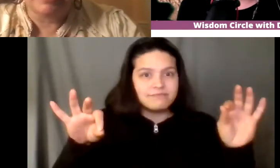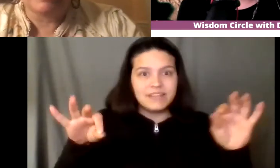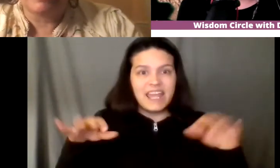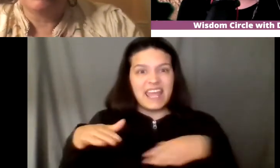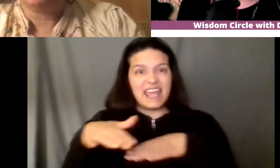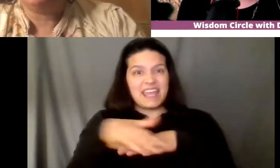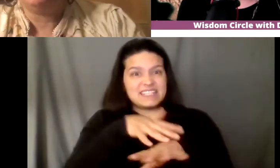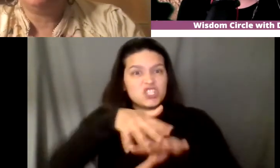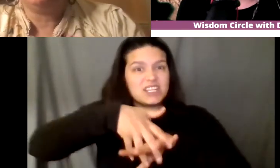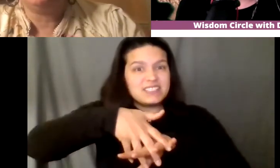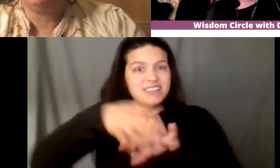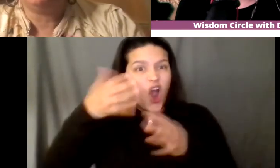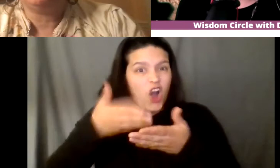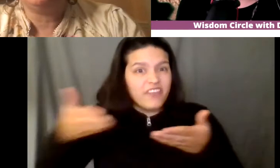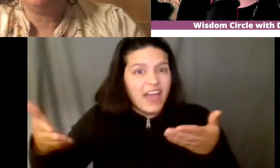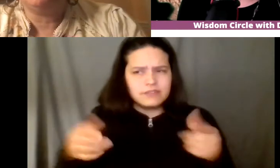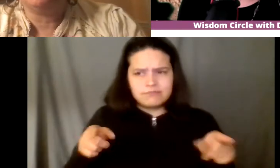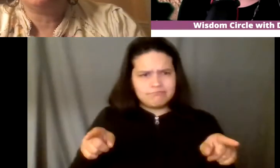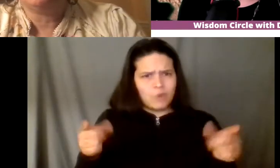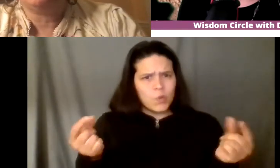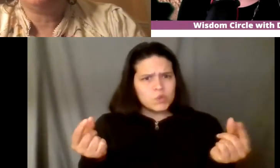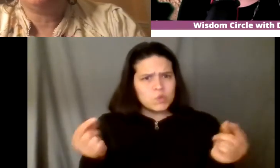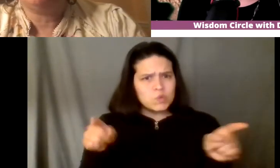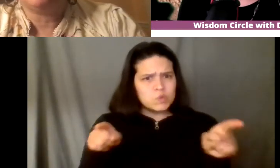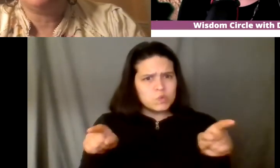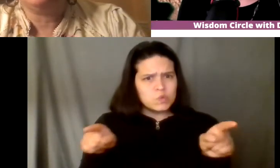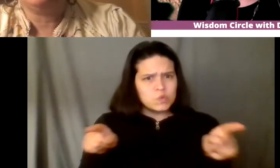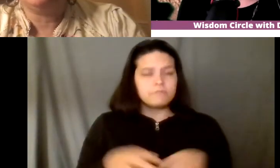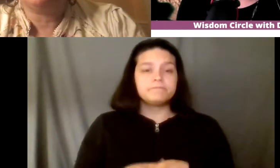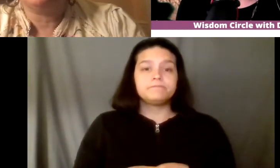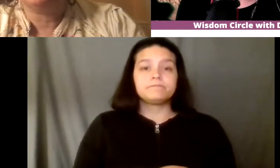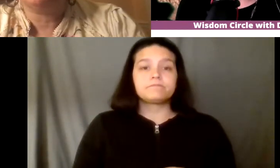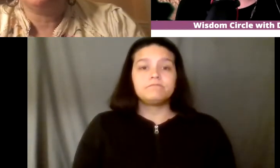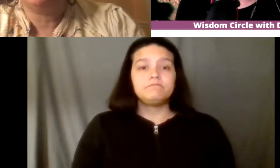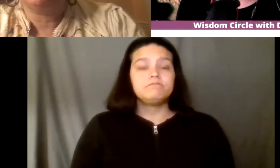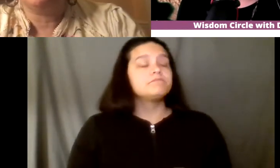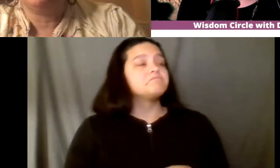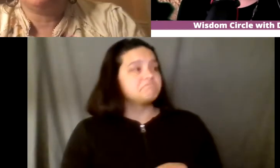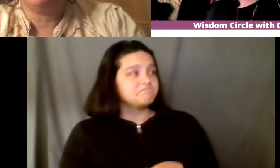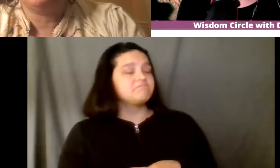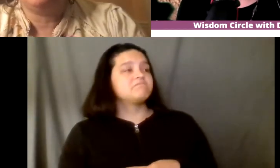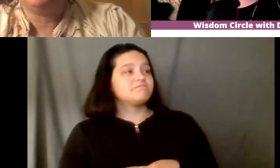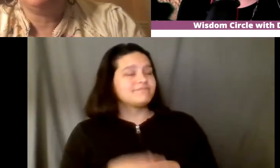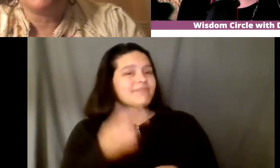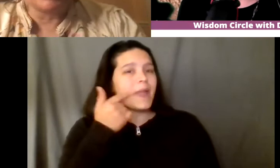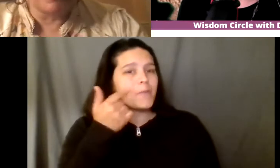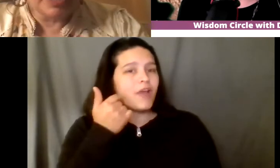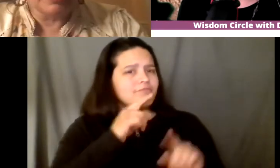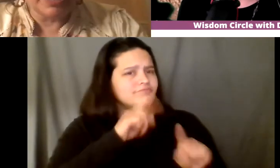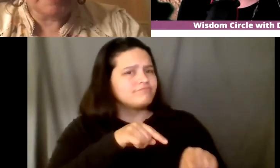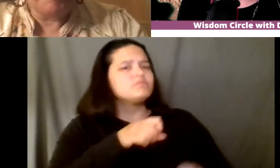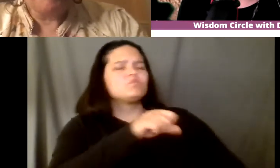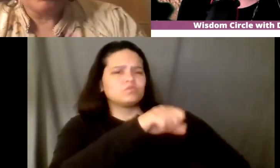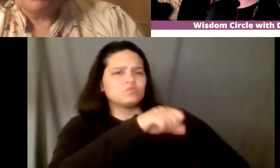intense and the the work that um i had done at first with in regards to the museum was actually